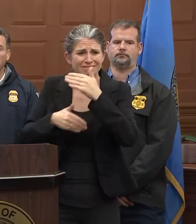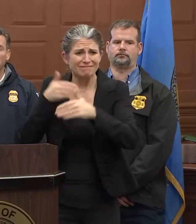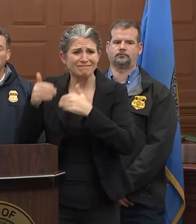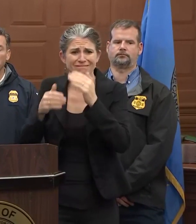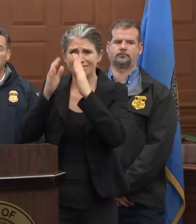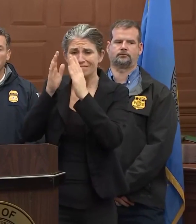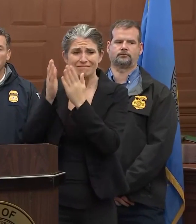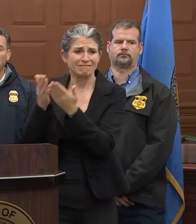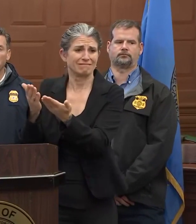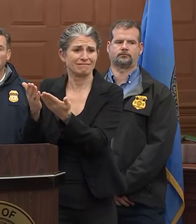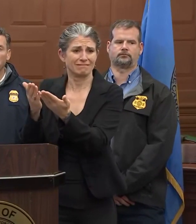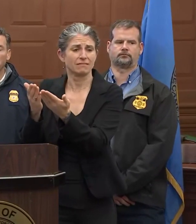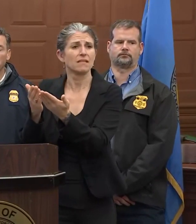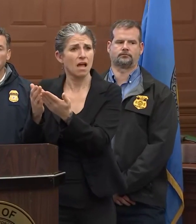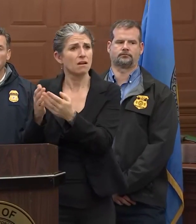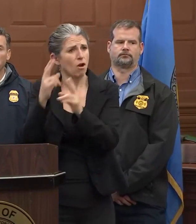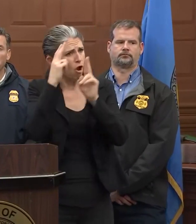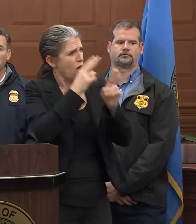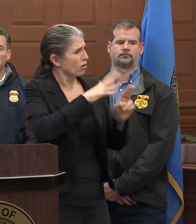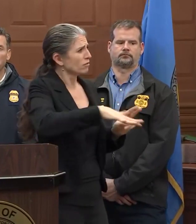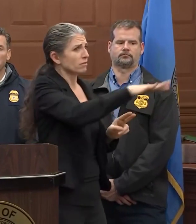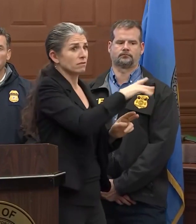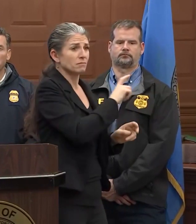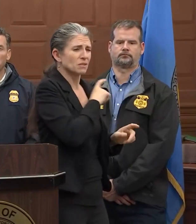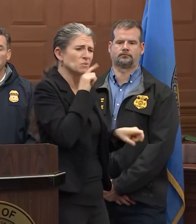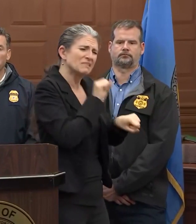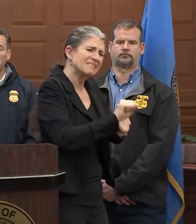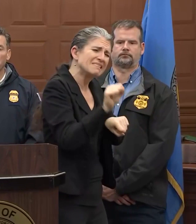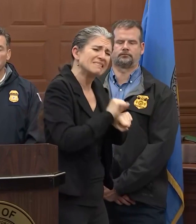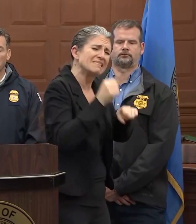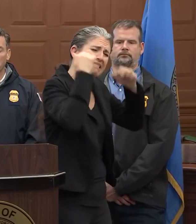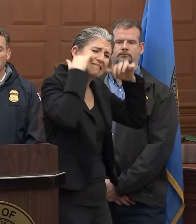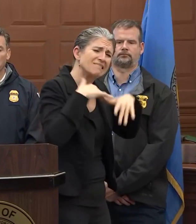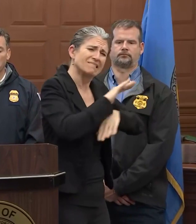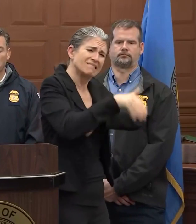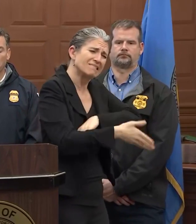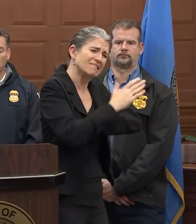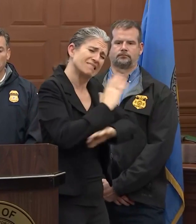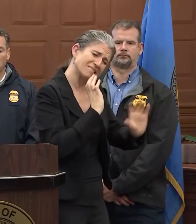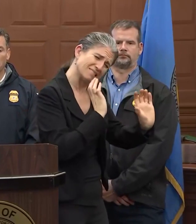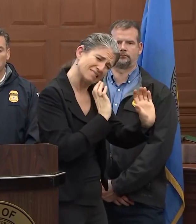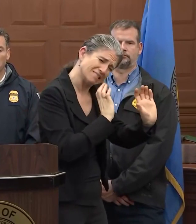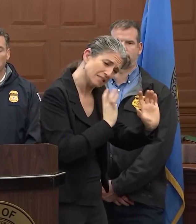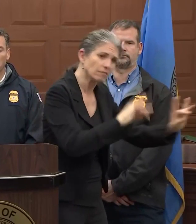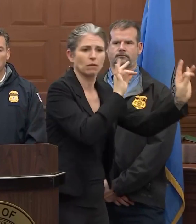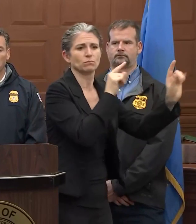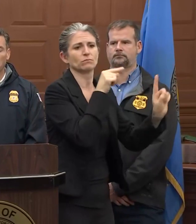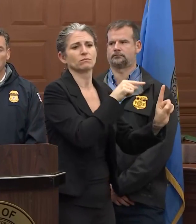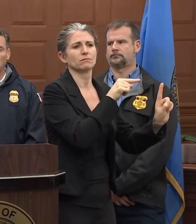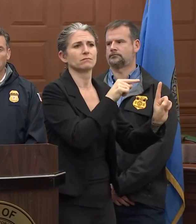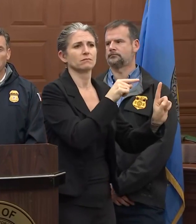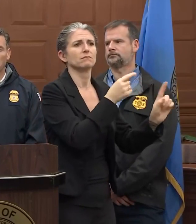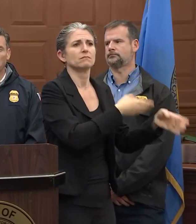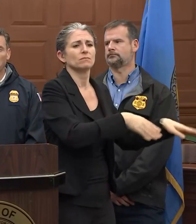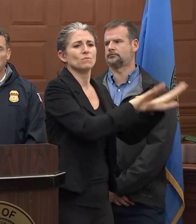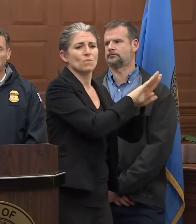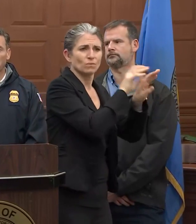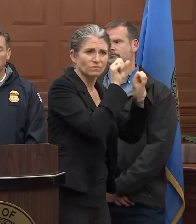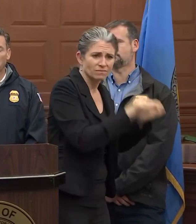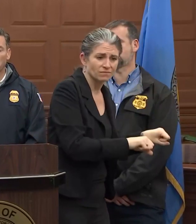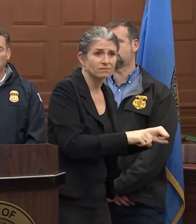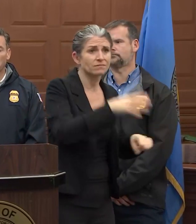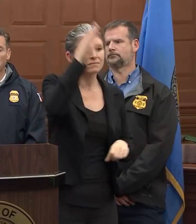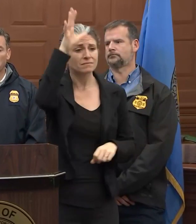tirelessly throughout this whole event to come to a good conclusion. Our men and women of the Lewiston Police Department,